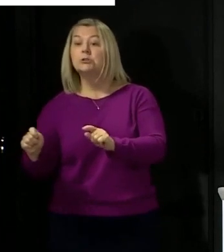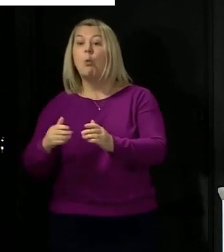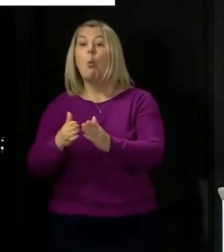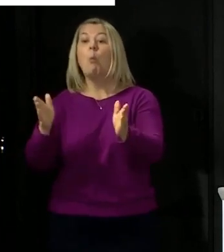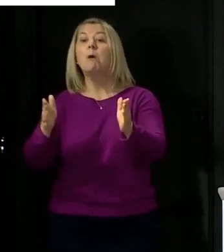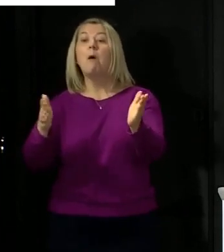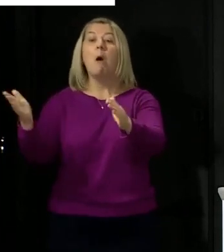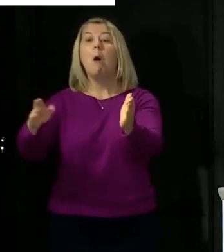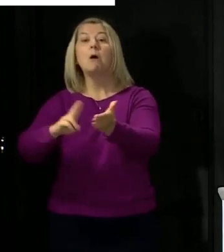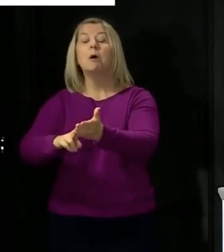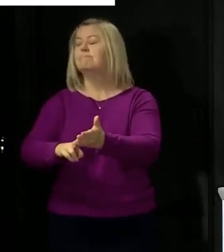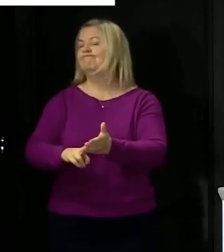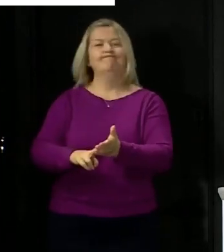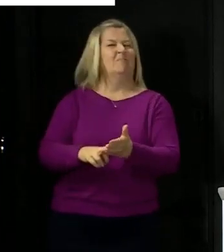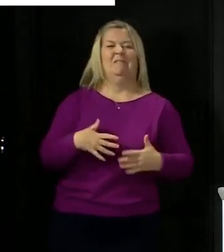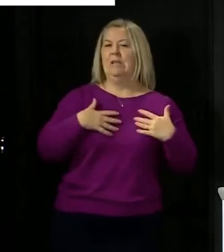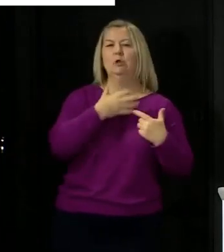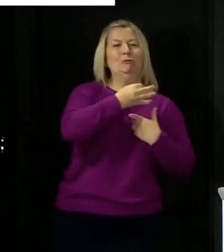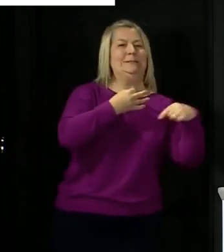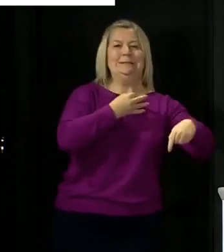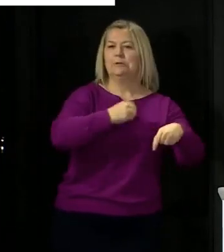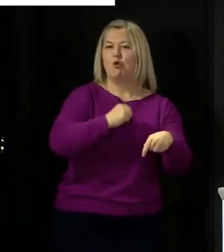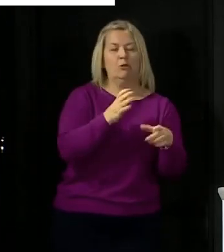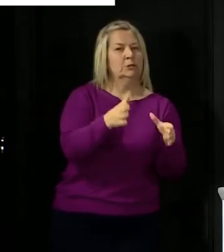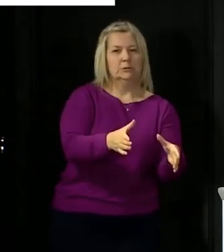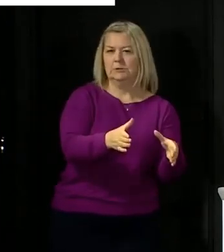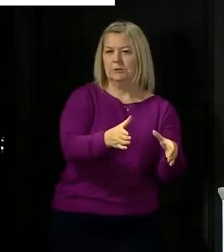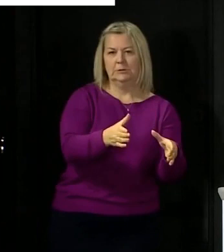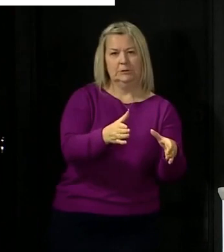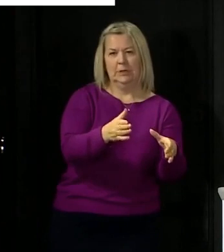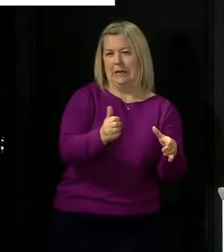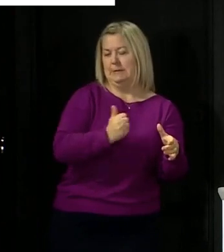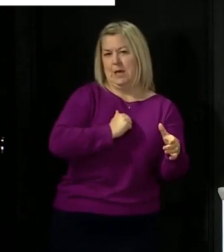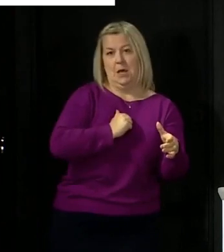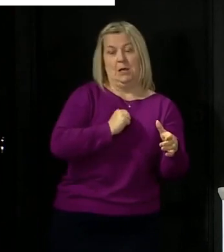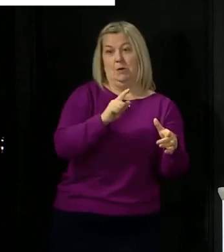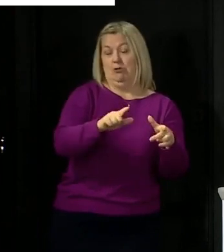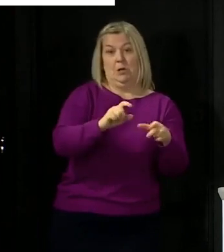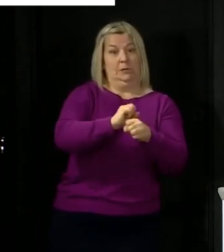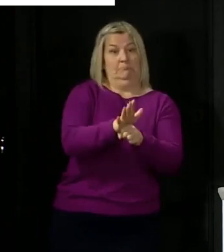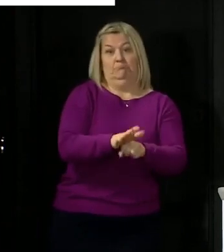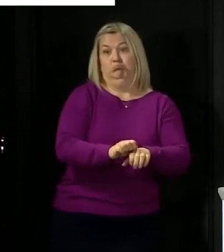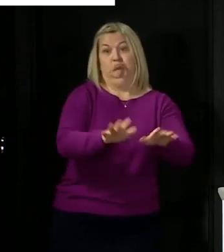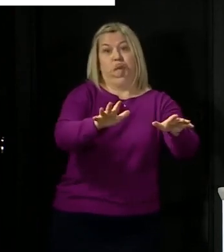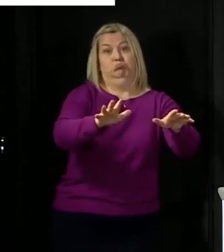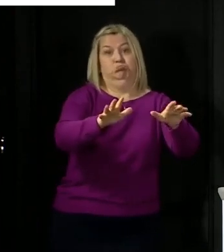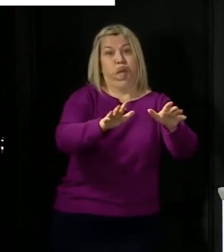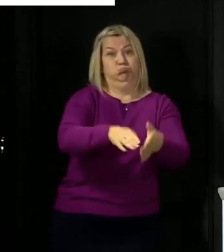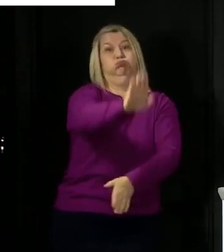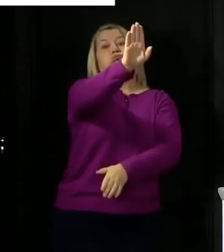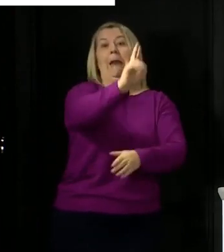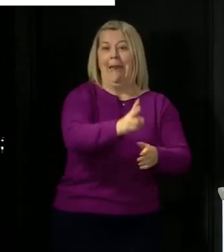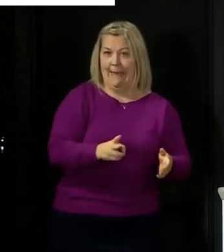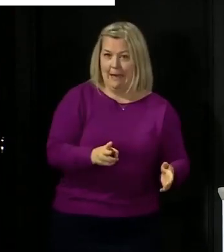yet without running the risk of the virus potentially running out of control again. So Scotland's lockdown